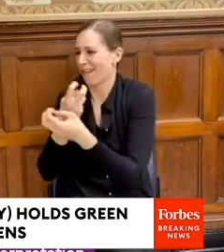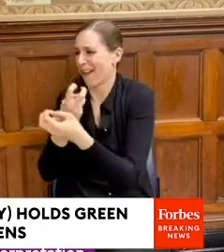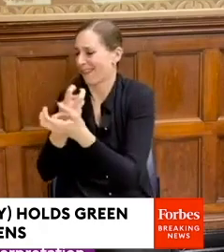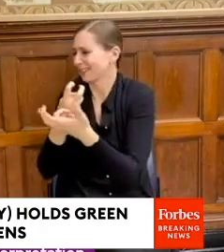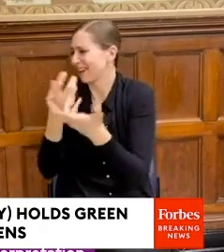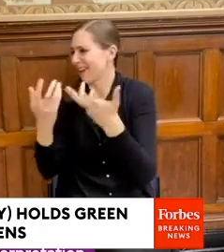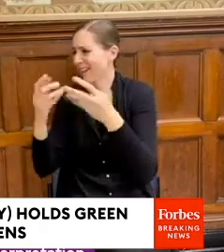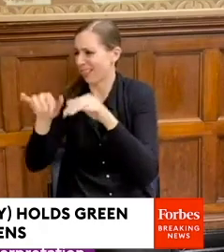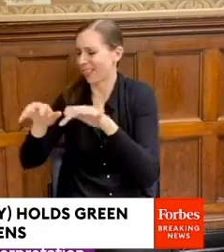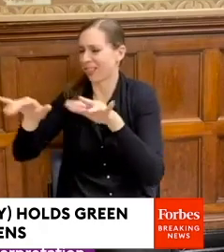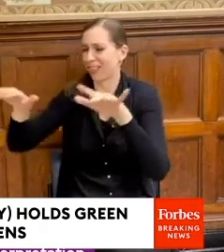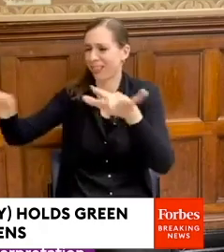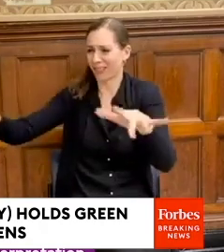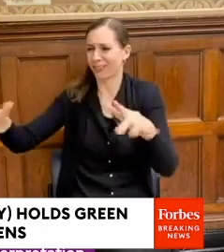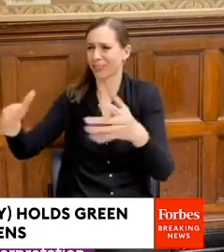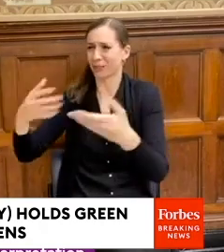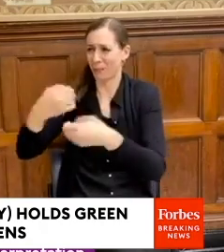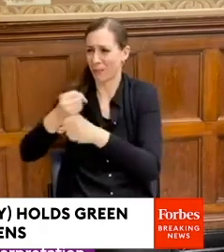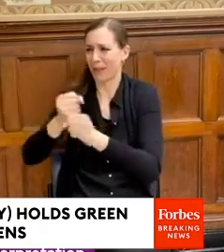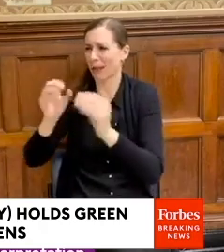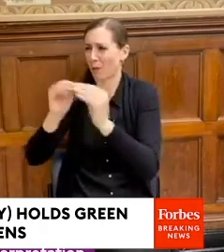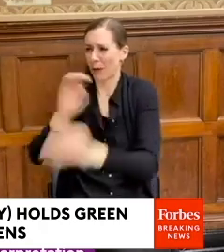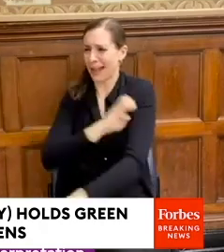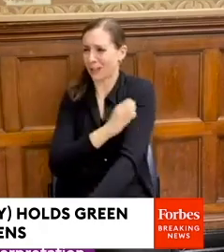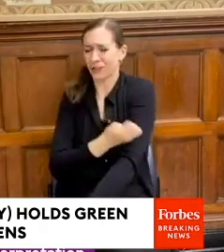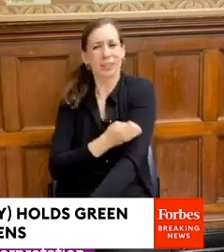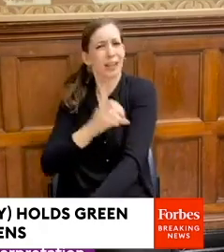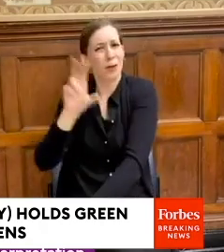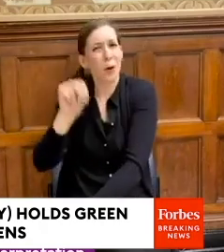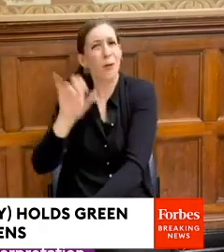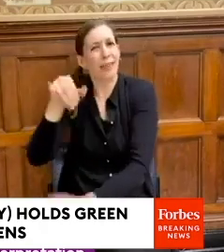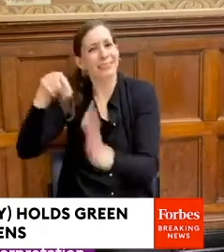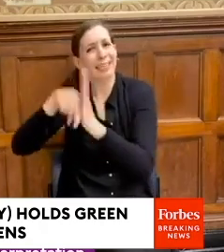killed by ComEd out here. We're getting killed.